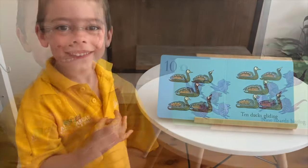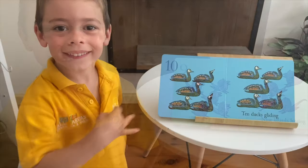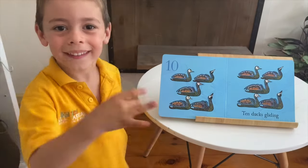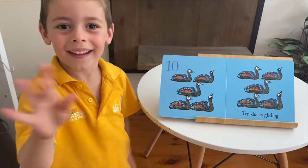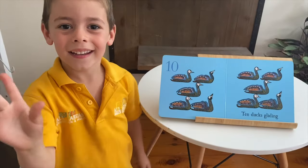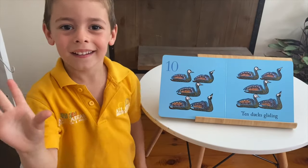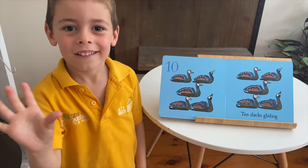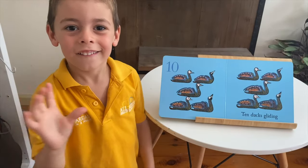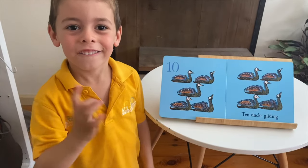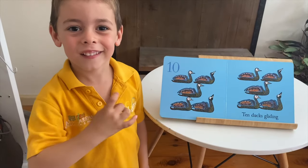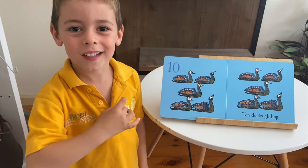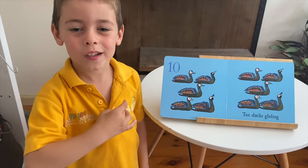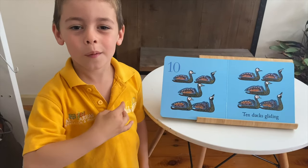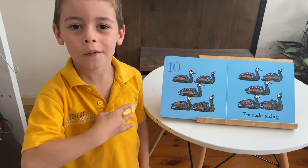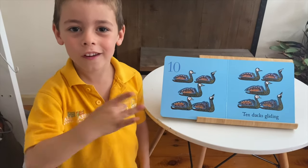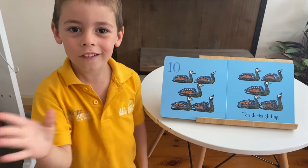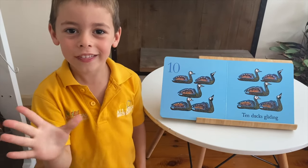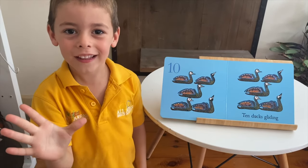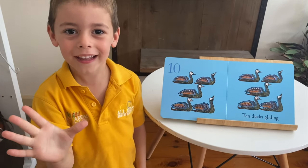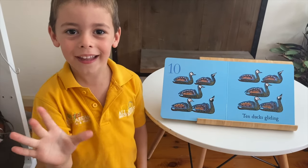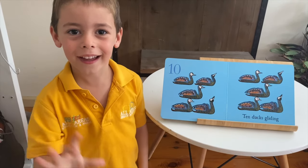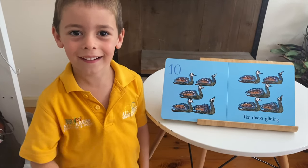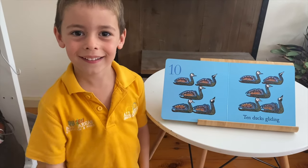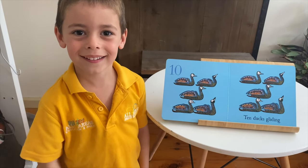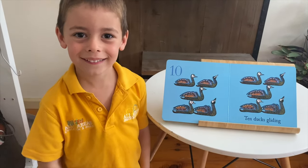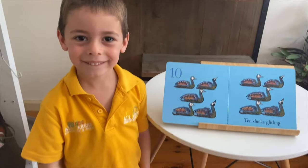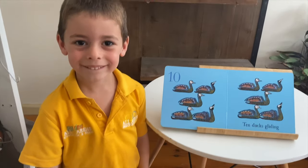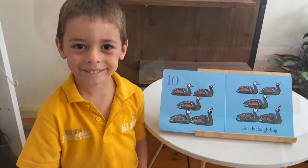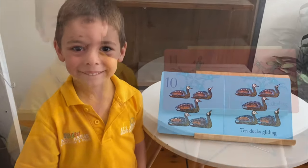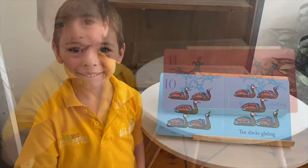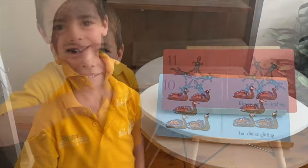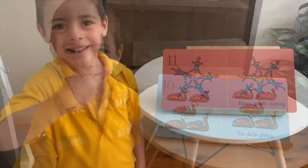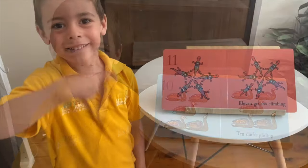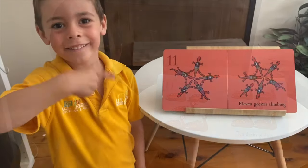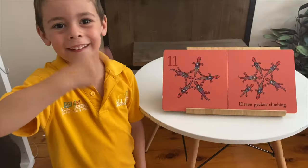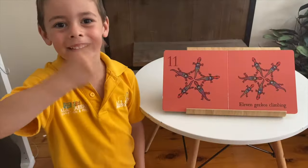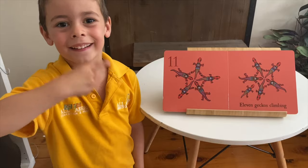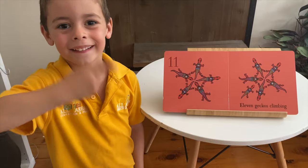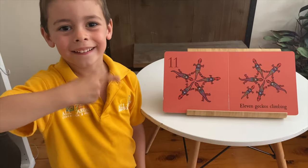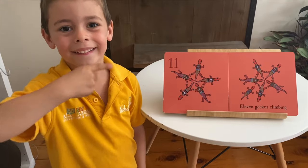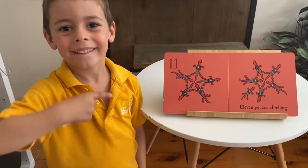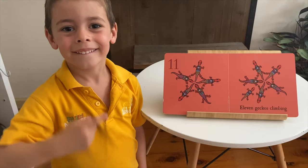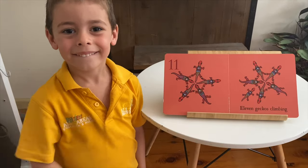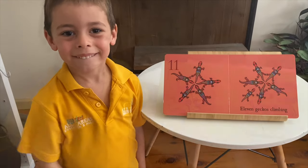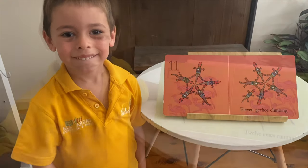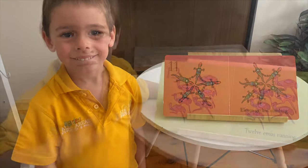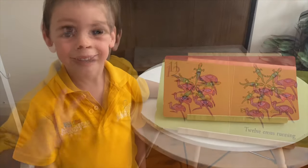10 click your middle finger out 11 12.